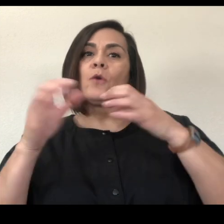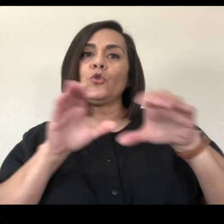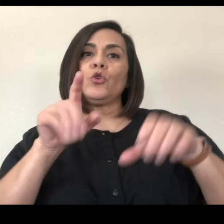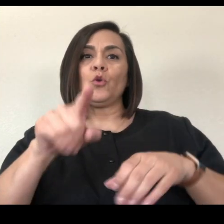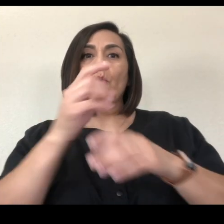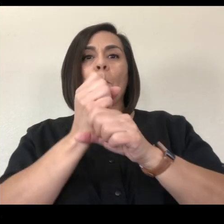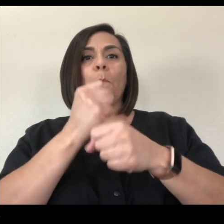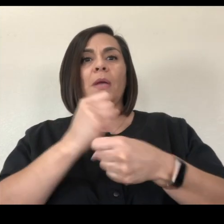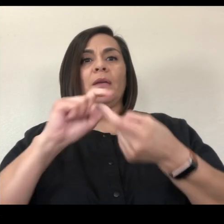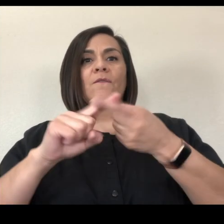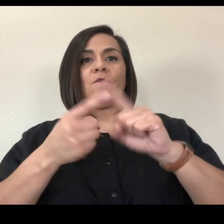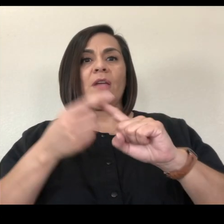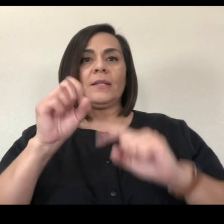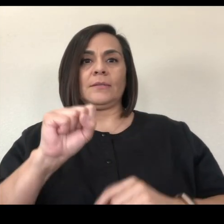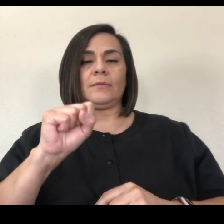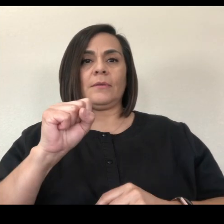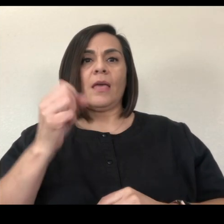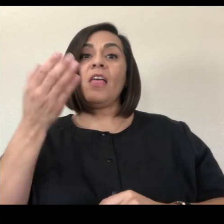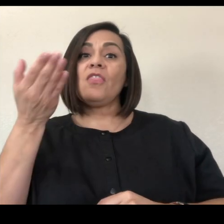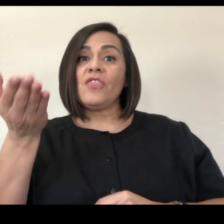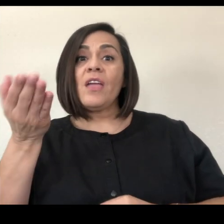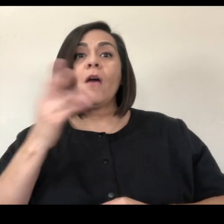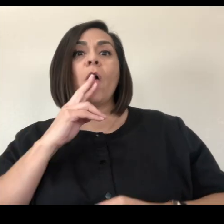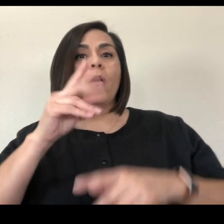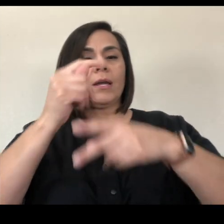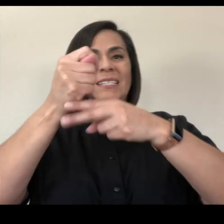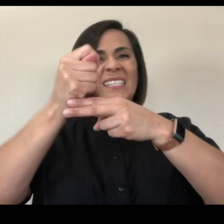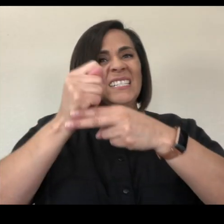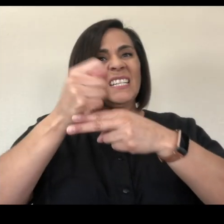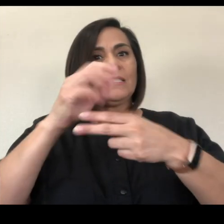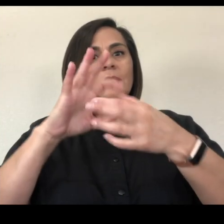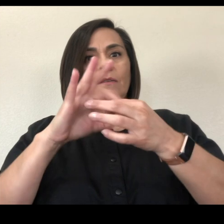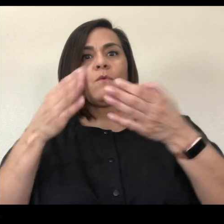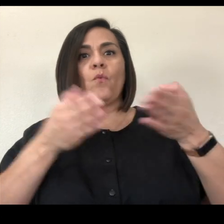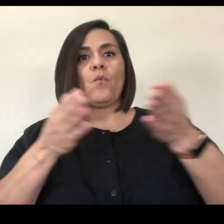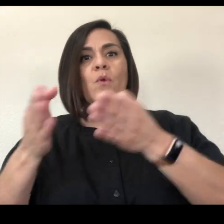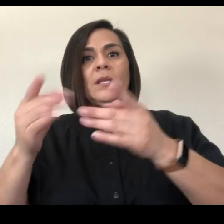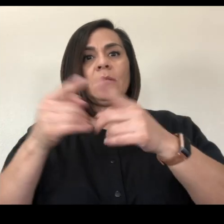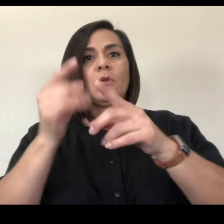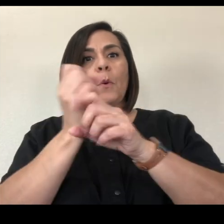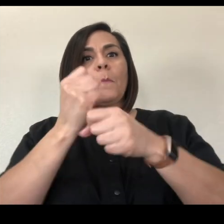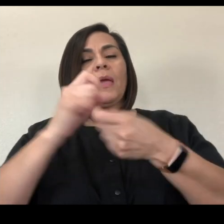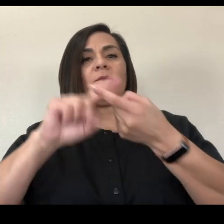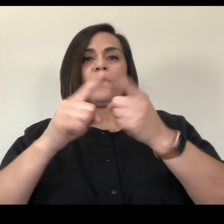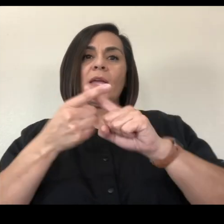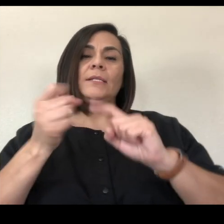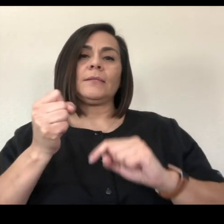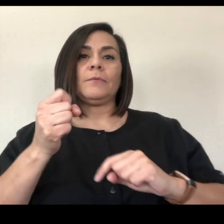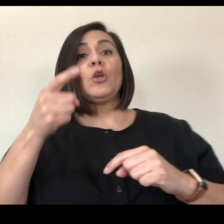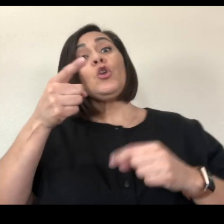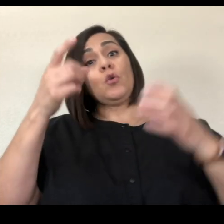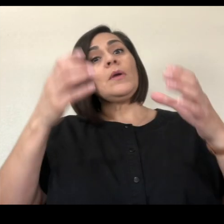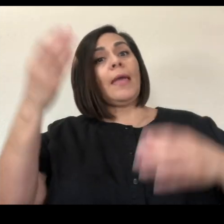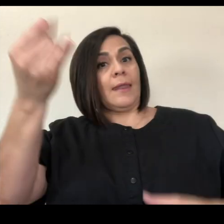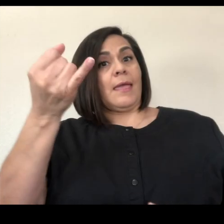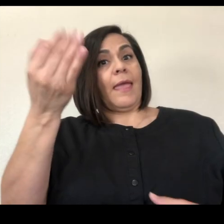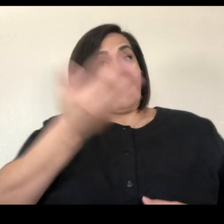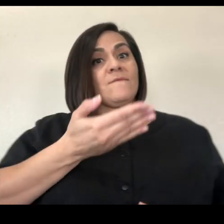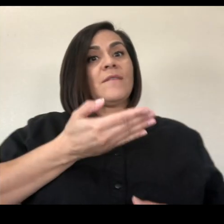There are tons of ways to make friends. You can invite people to do things and make them feel like they